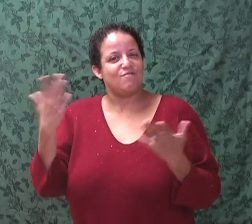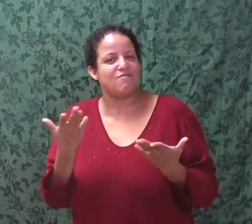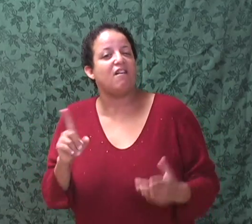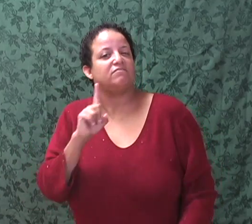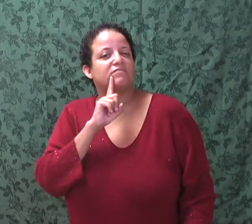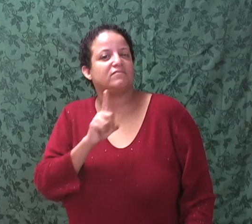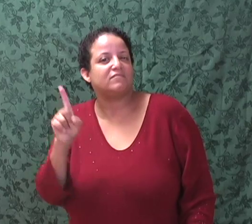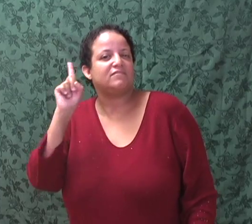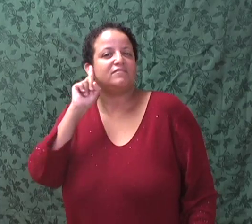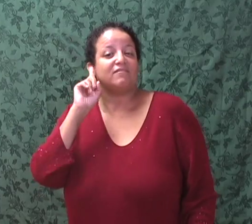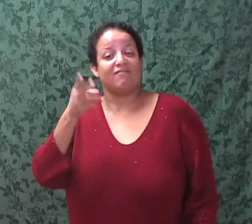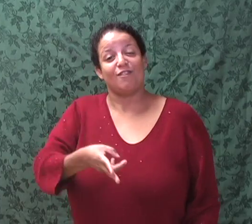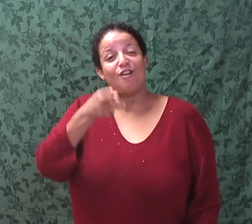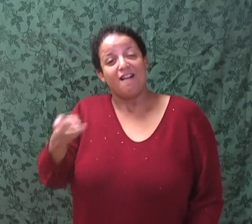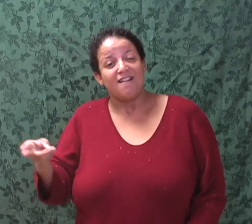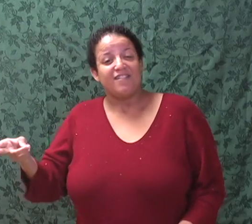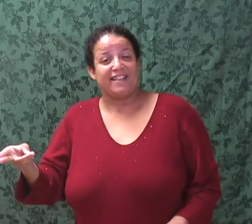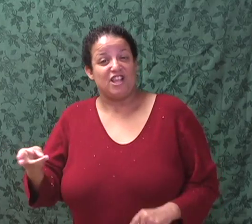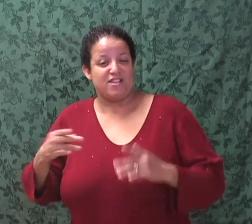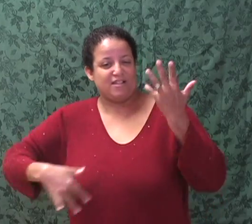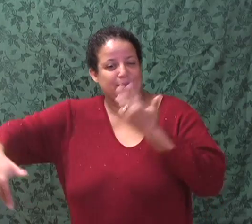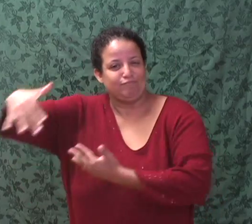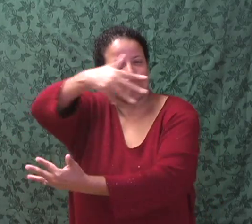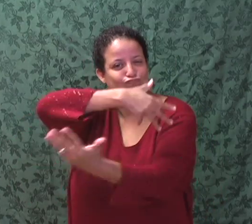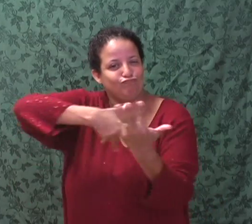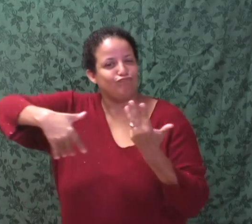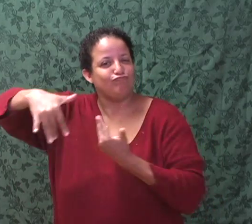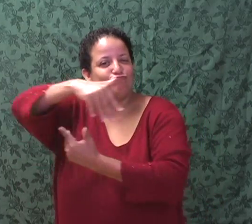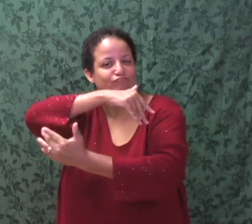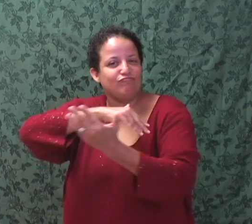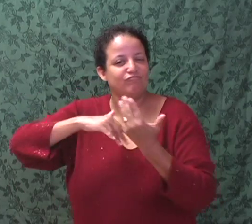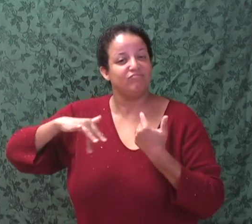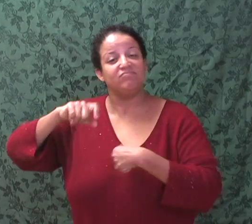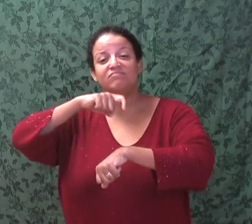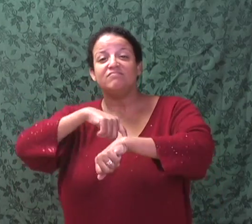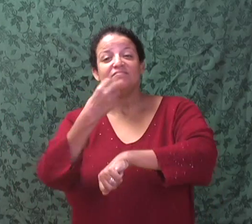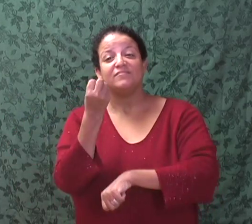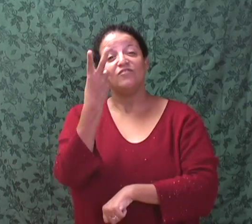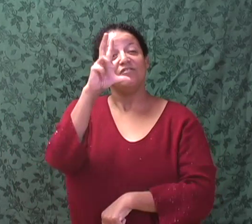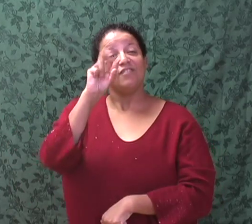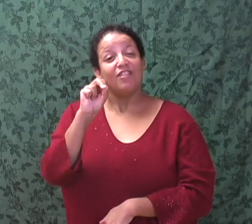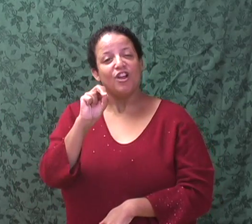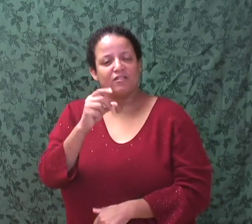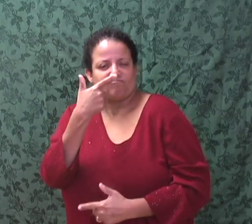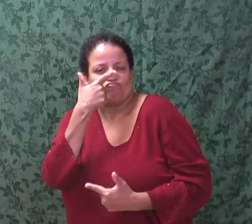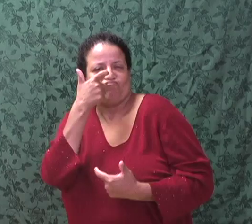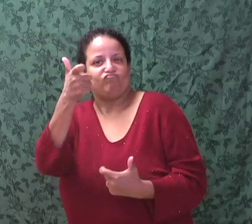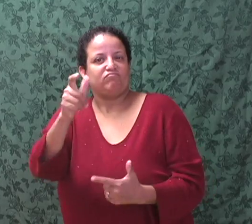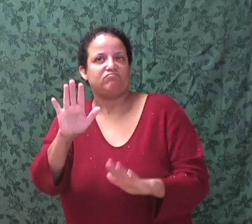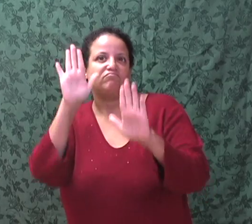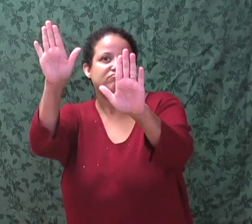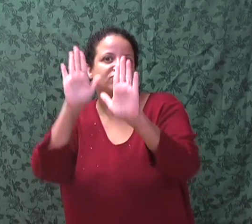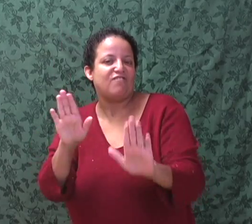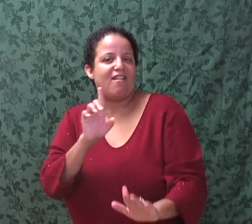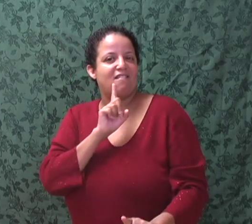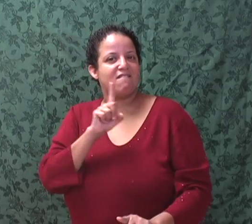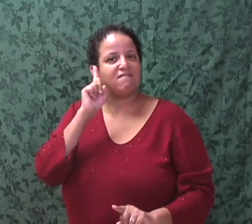Please join us on Saturdays at 1230 once a month for a Deaf and Hard of Hearing community gathering